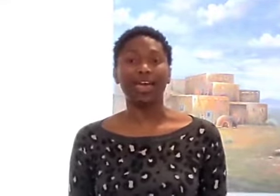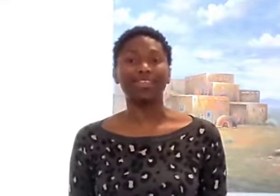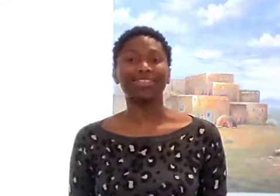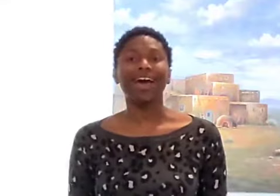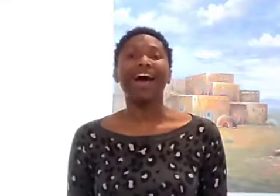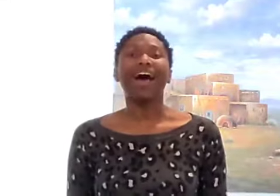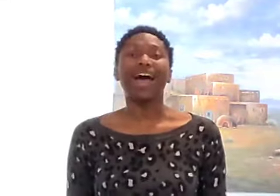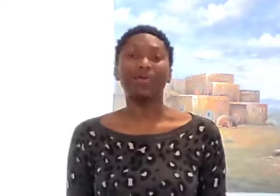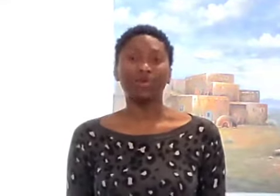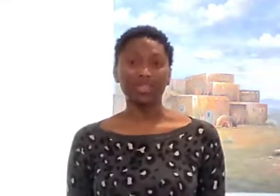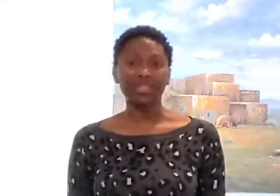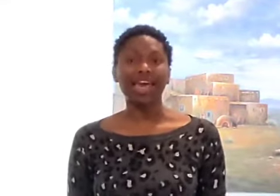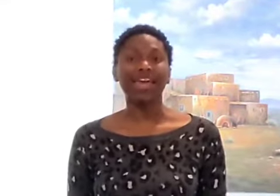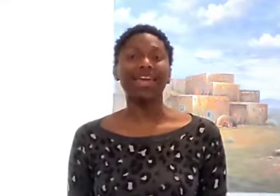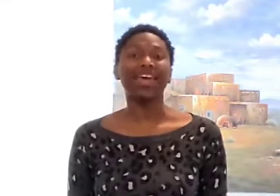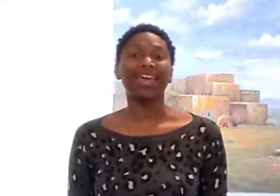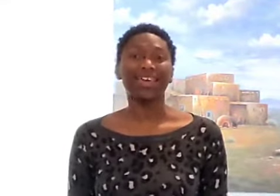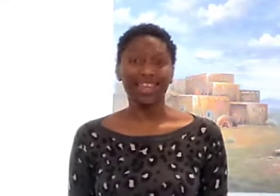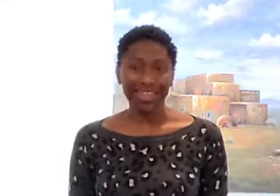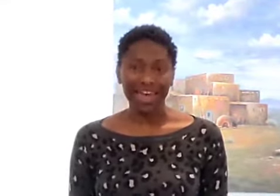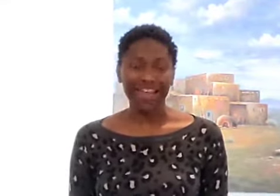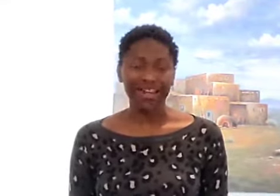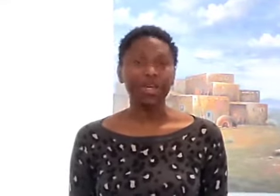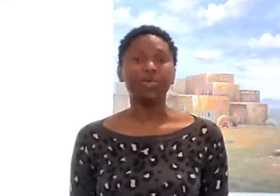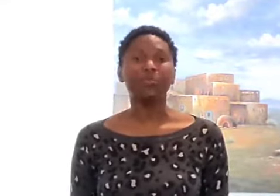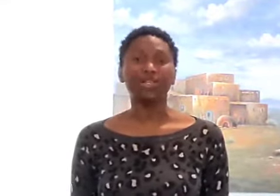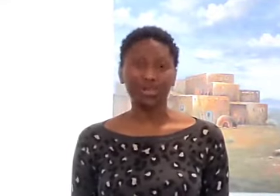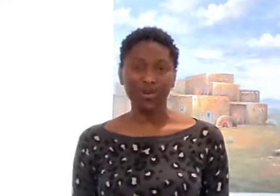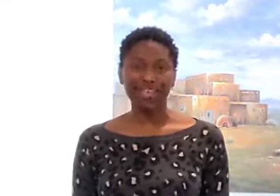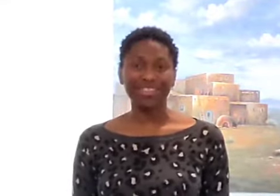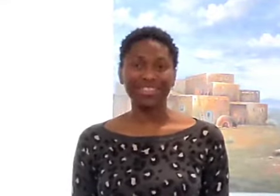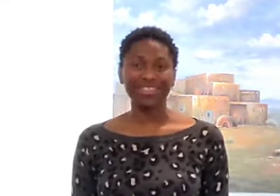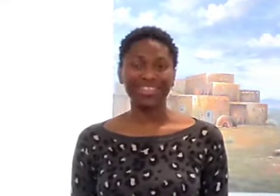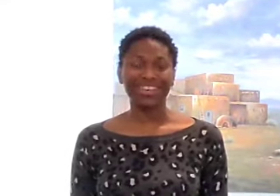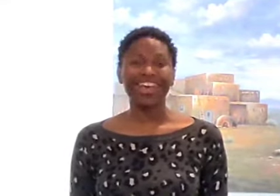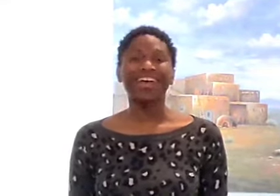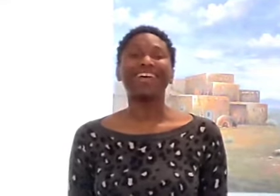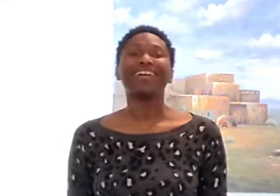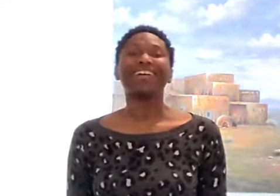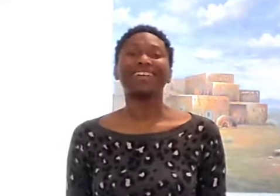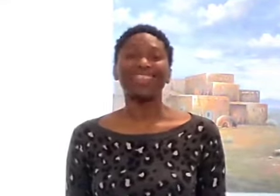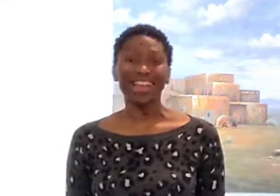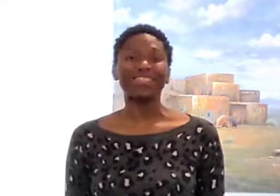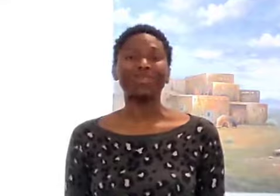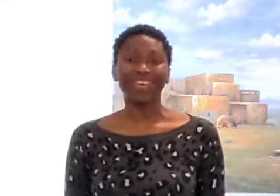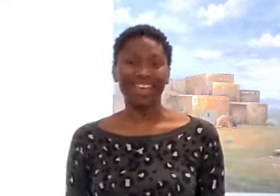I will say it again rejoice let's begin